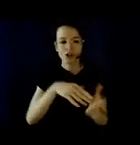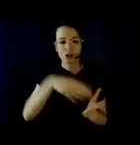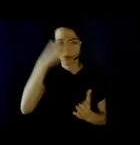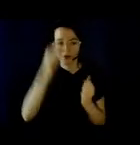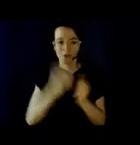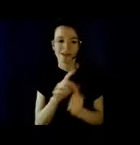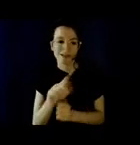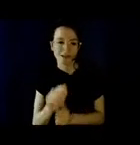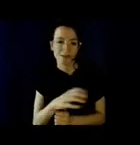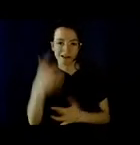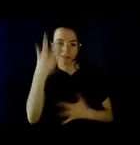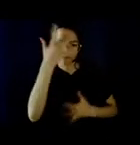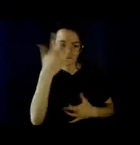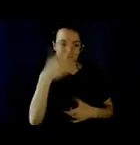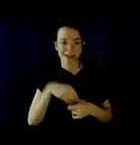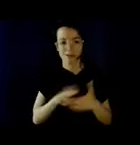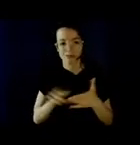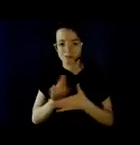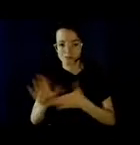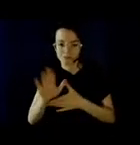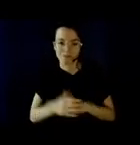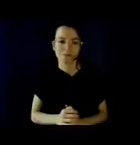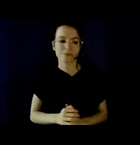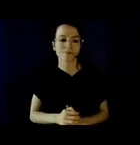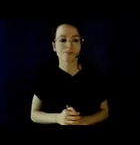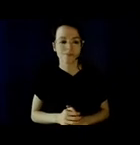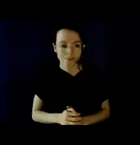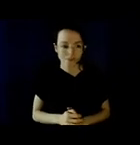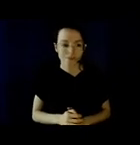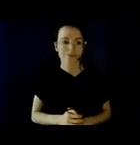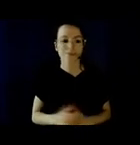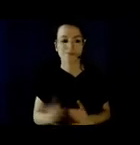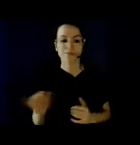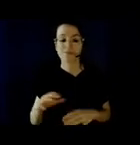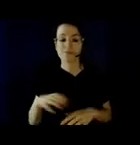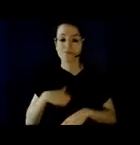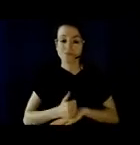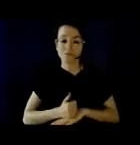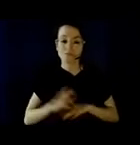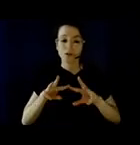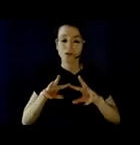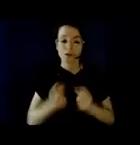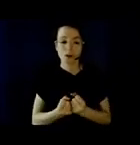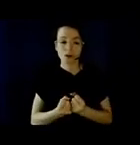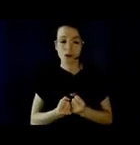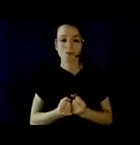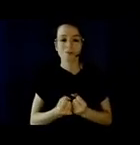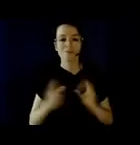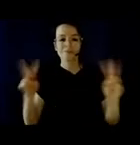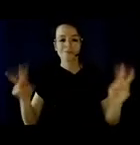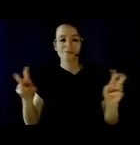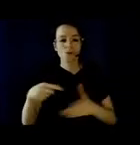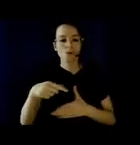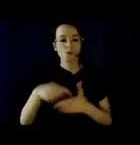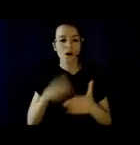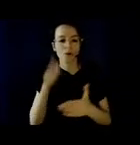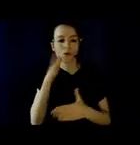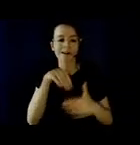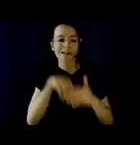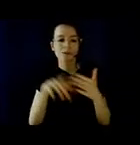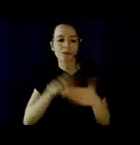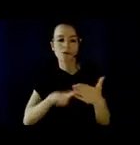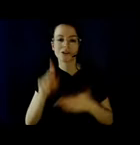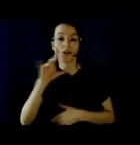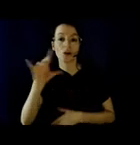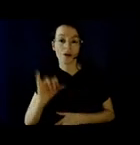Would an Accessible University Look Like? Perspectives of Disabled Instructors at UBC as part of CTLT Winter Institute in December